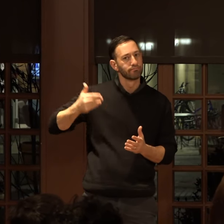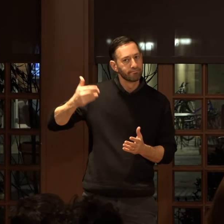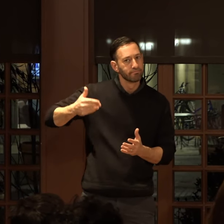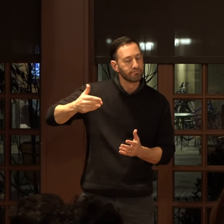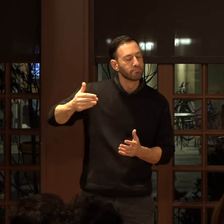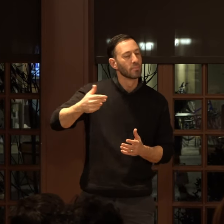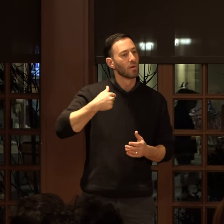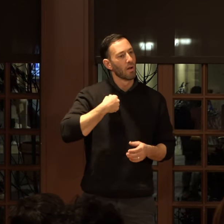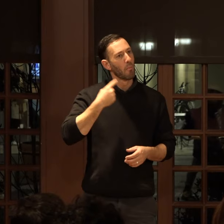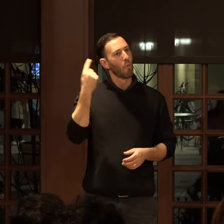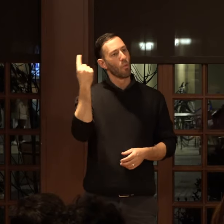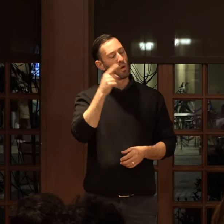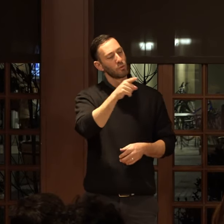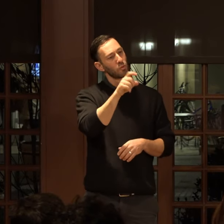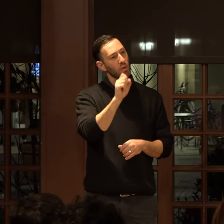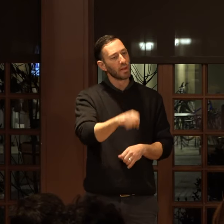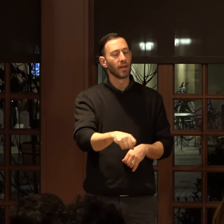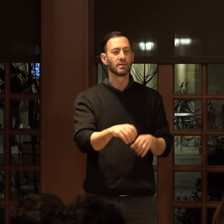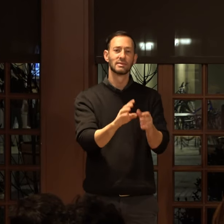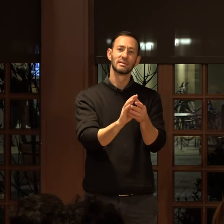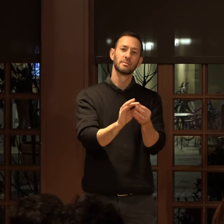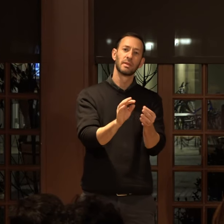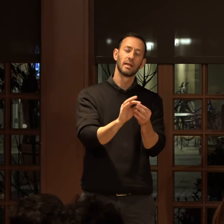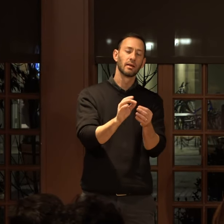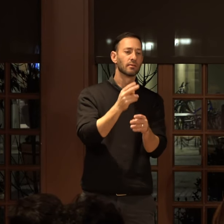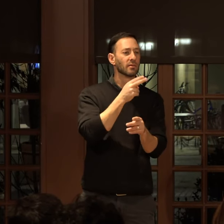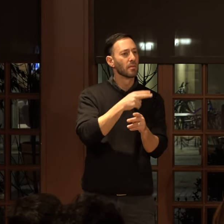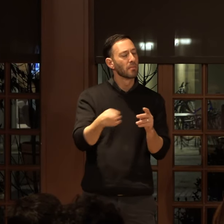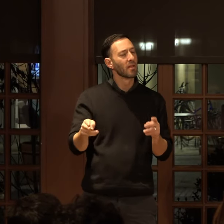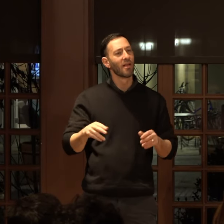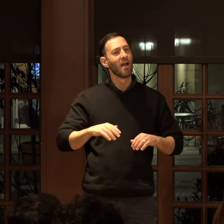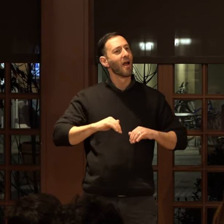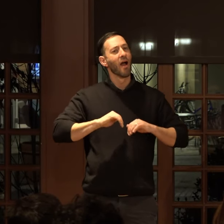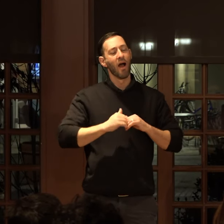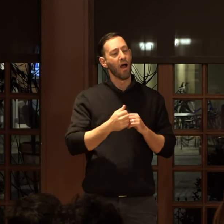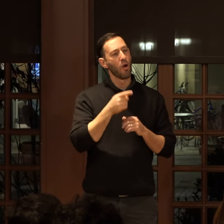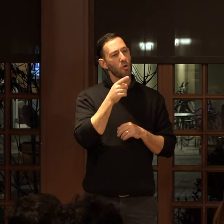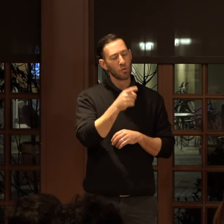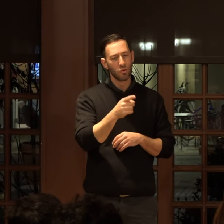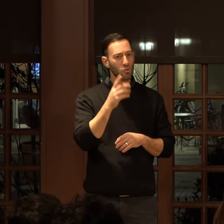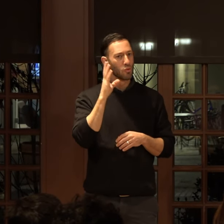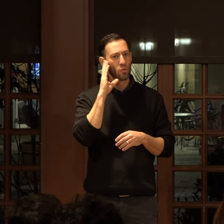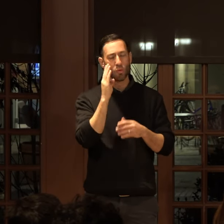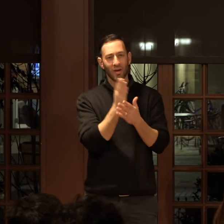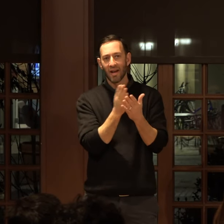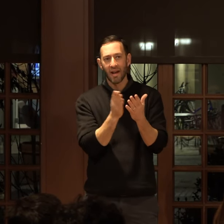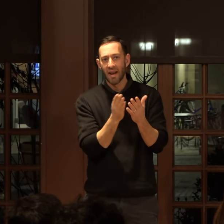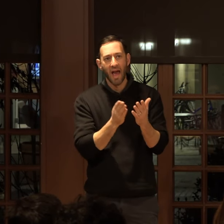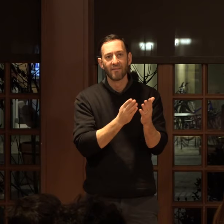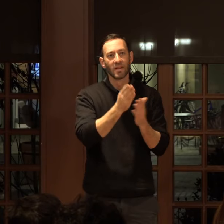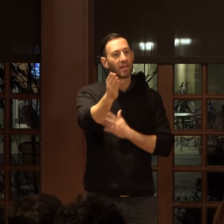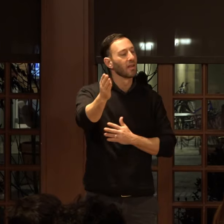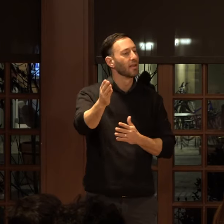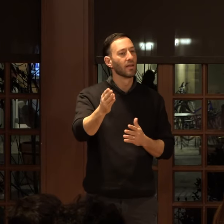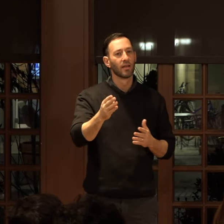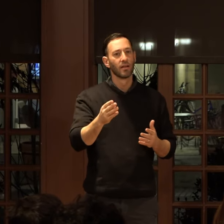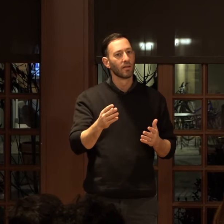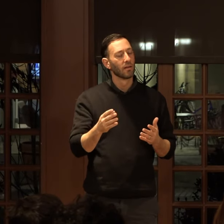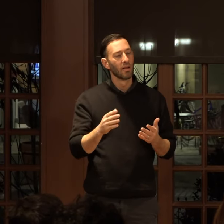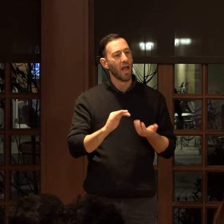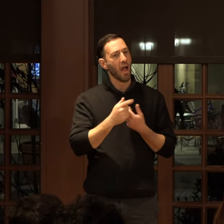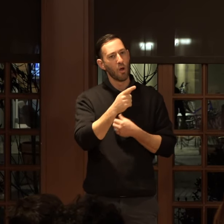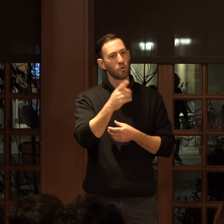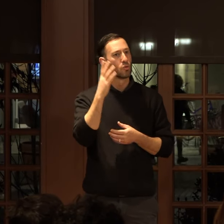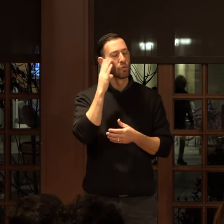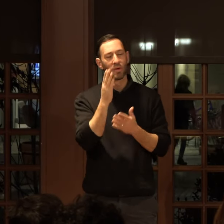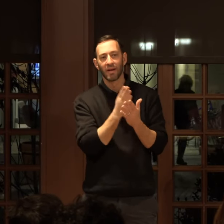and I'm wondering if you can speak a little bit about how it is that you navigate in the space of, how it is that you